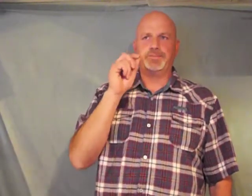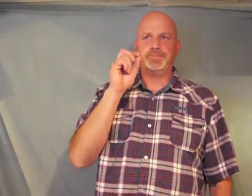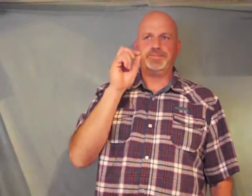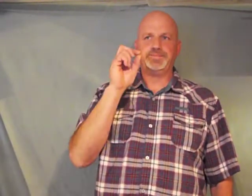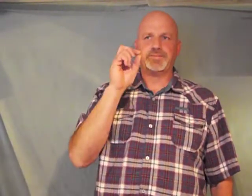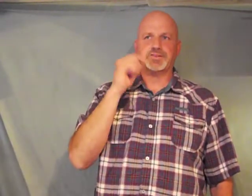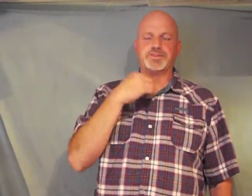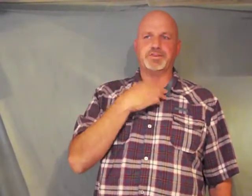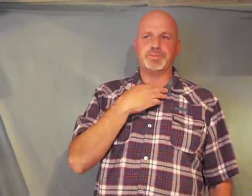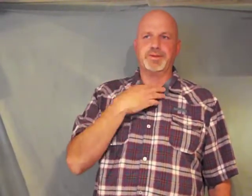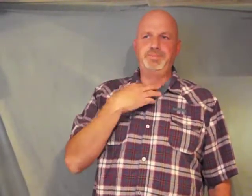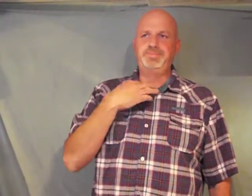excuse me